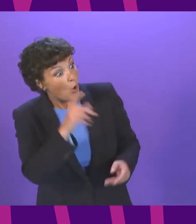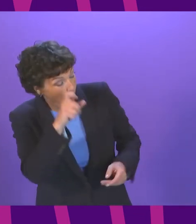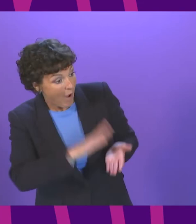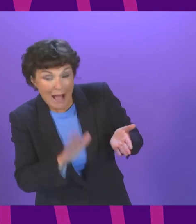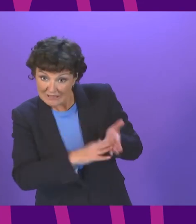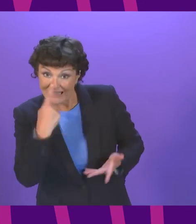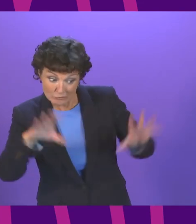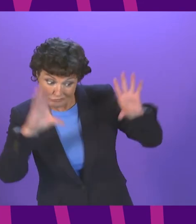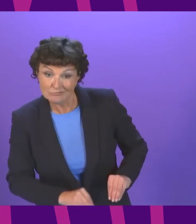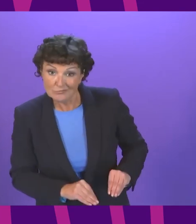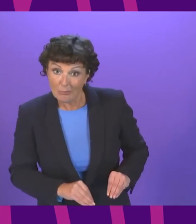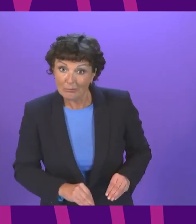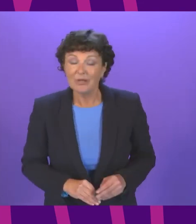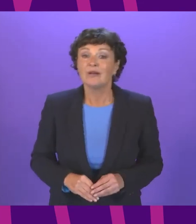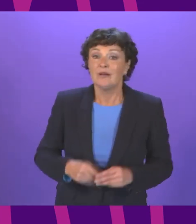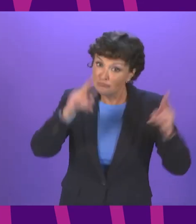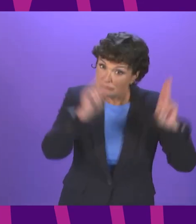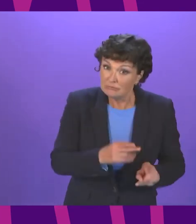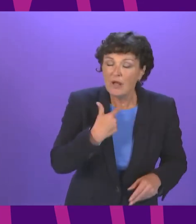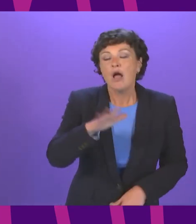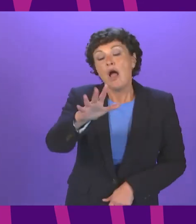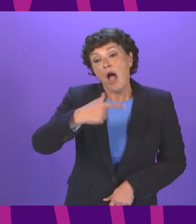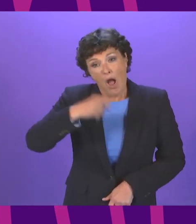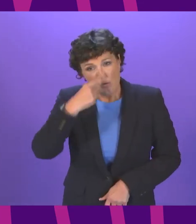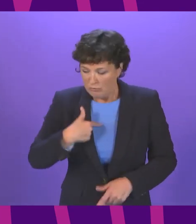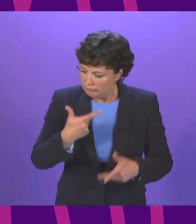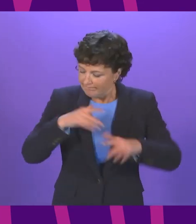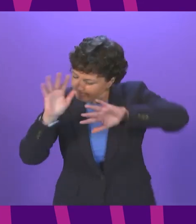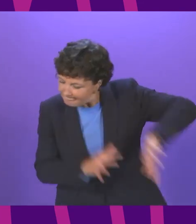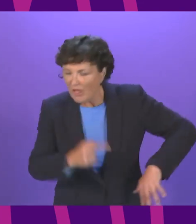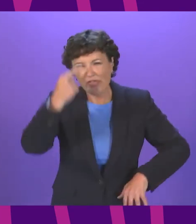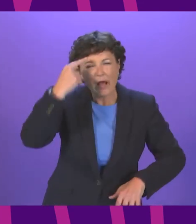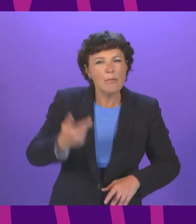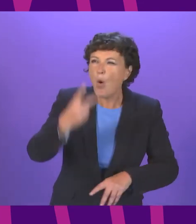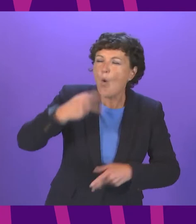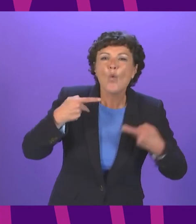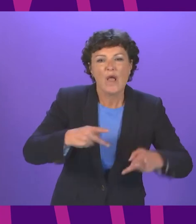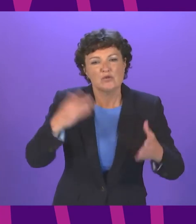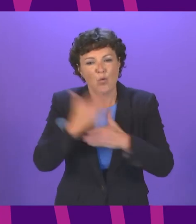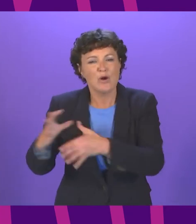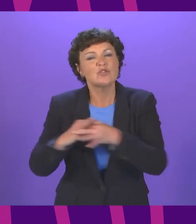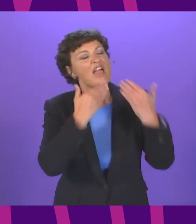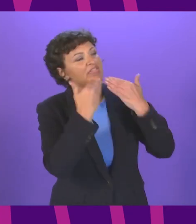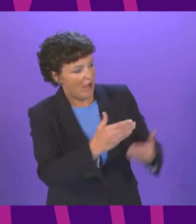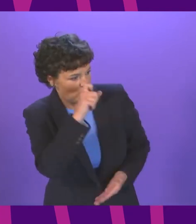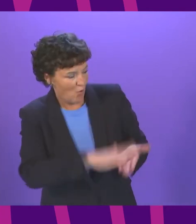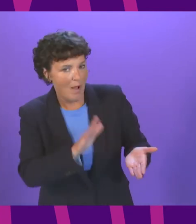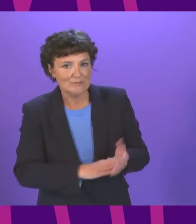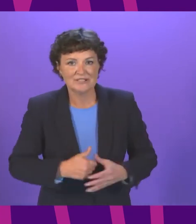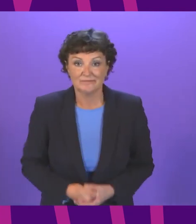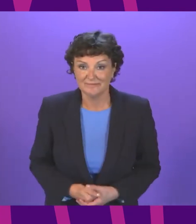us to set aside the battles of a past and work together to a genuinely brighter future